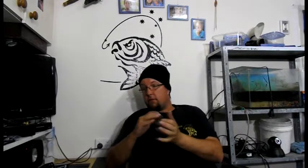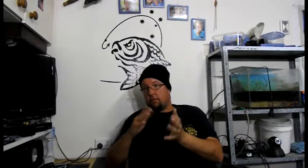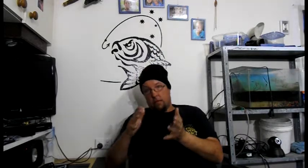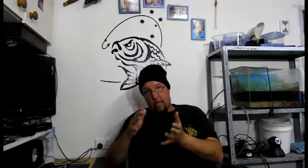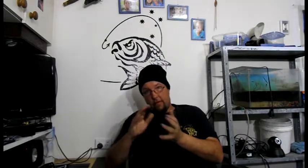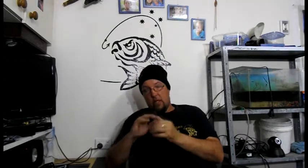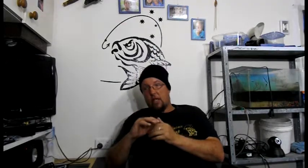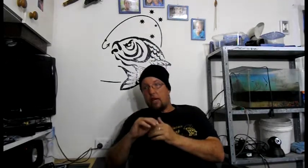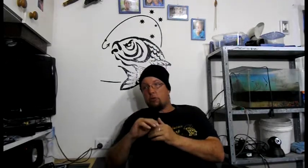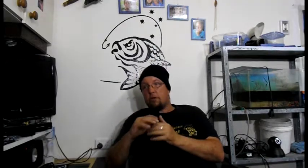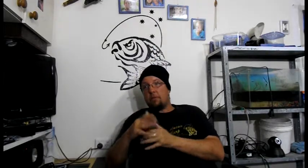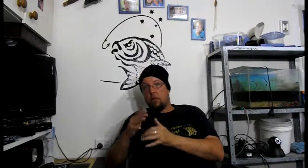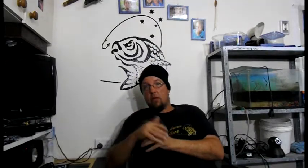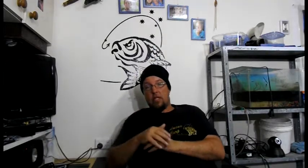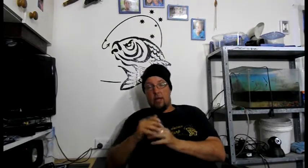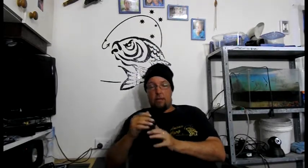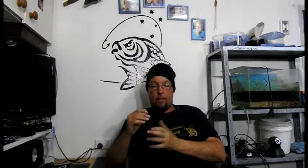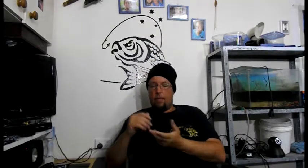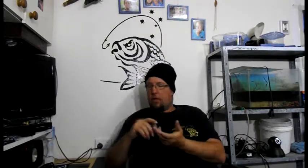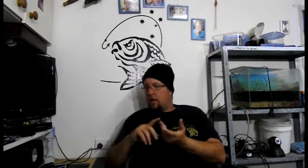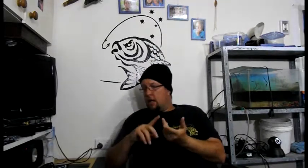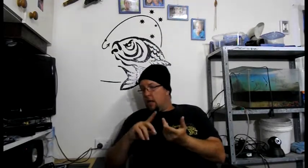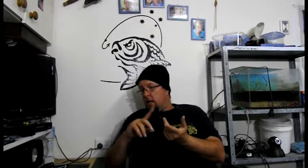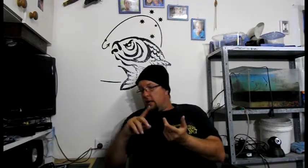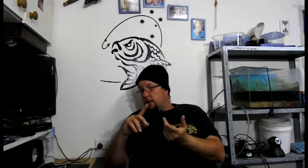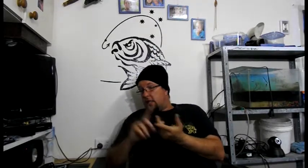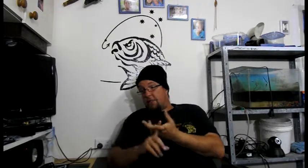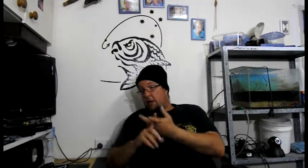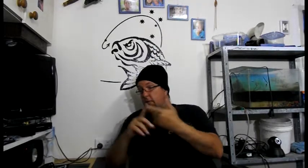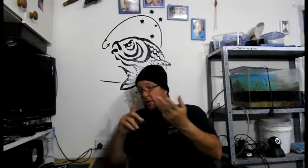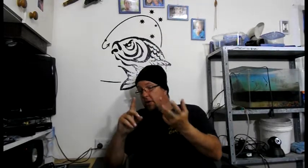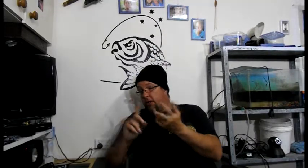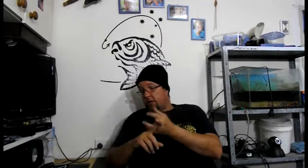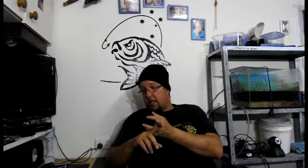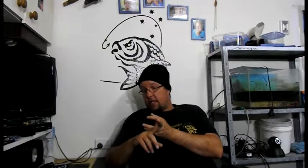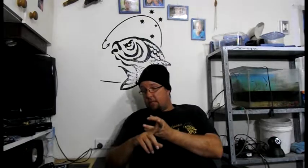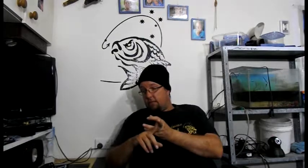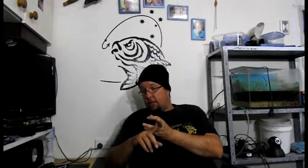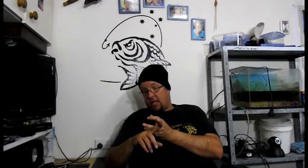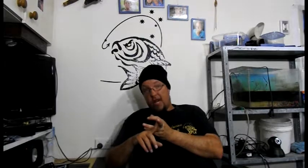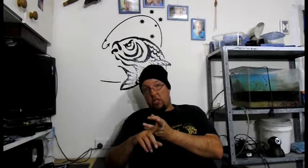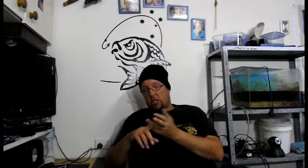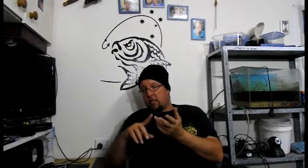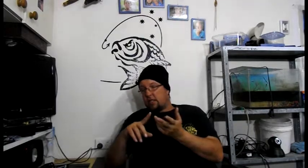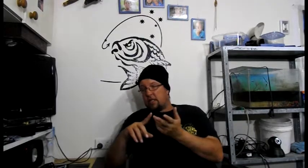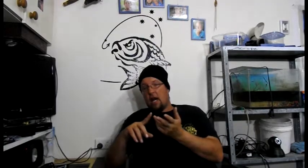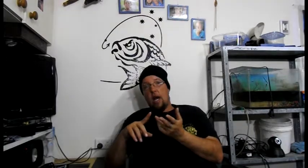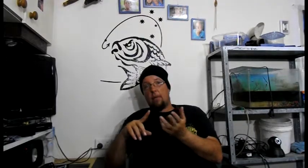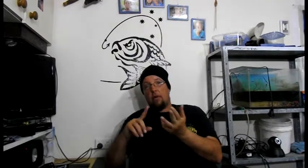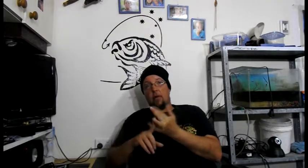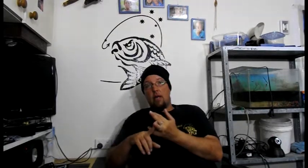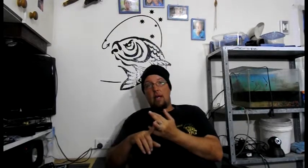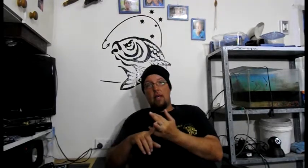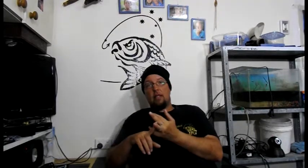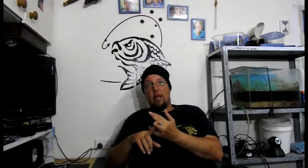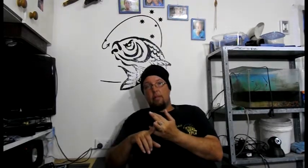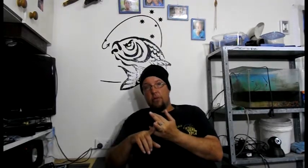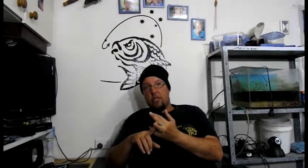Native to the country but not this area. There's spangled perch. Occasionally there's carp. And there's gambusia.